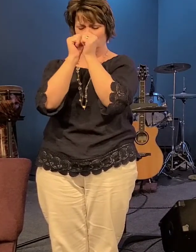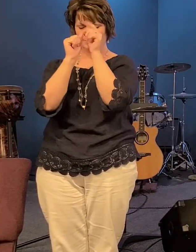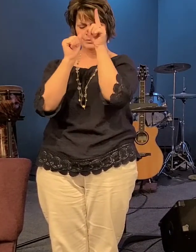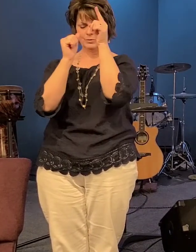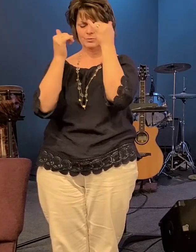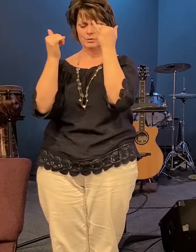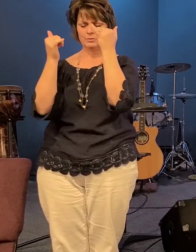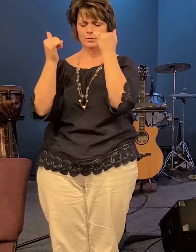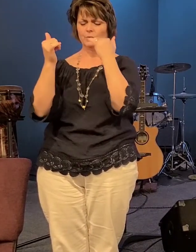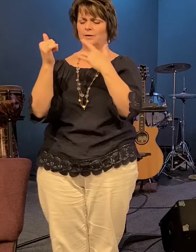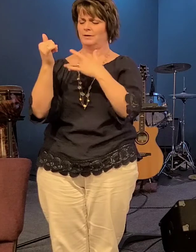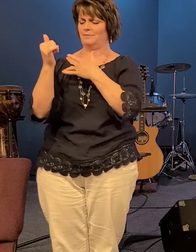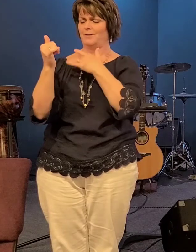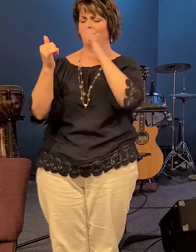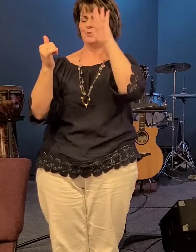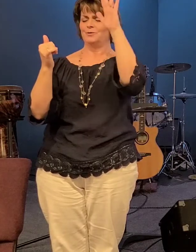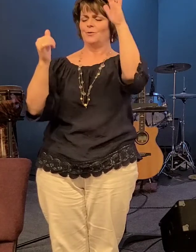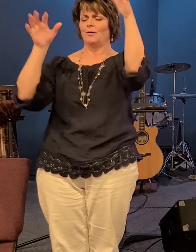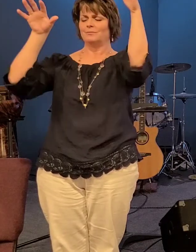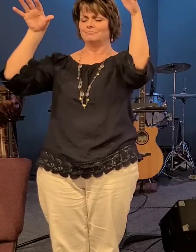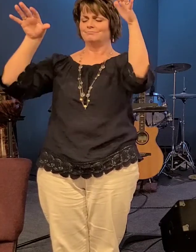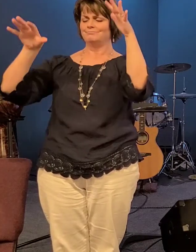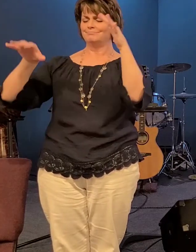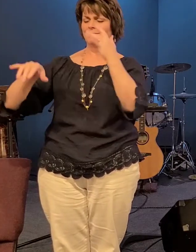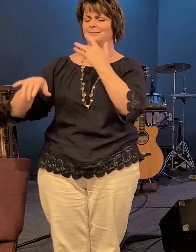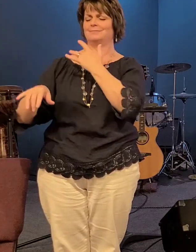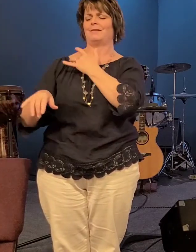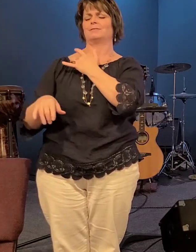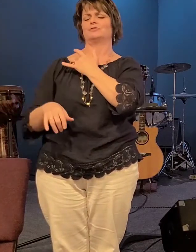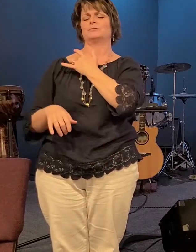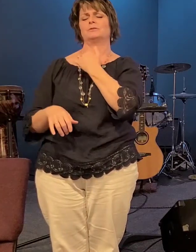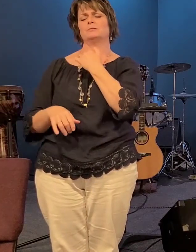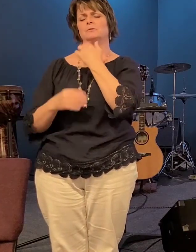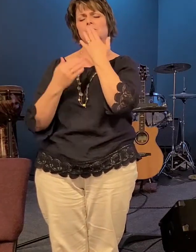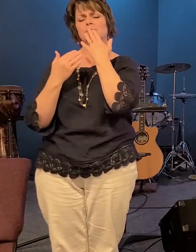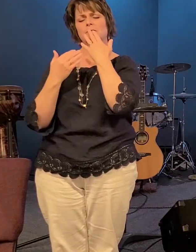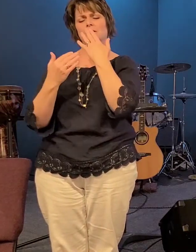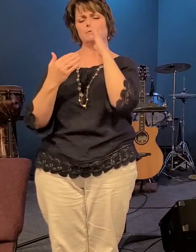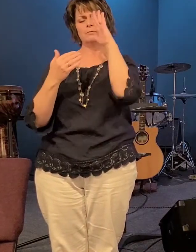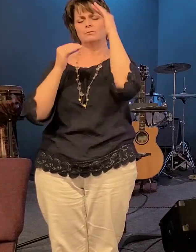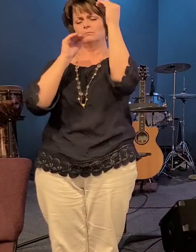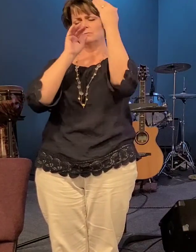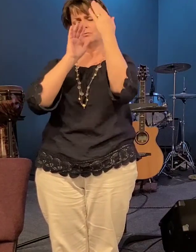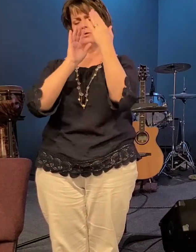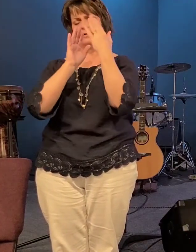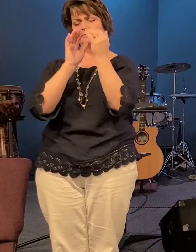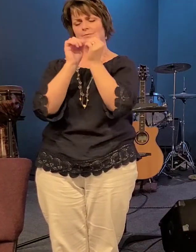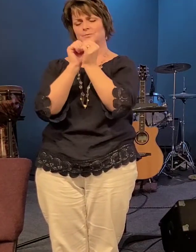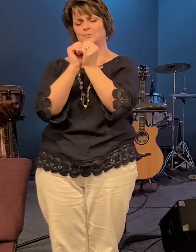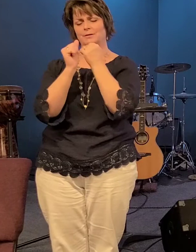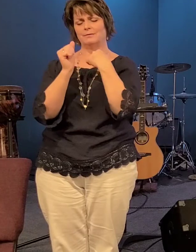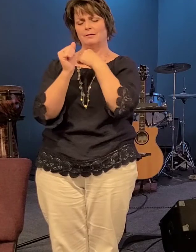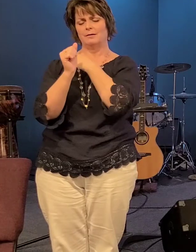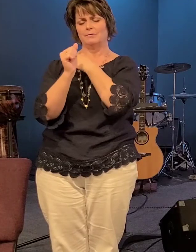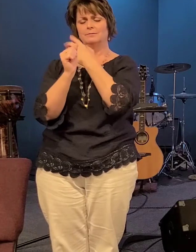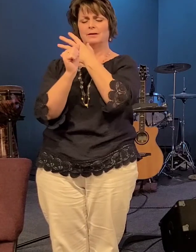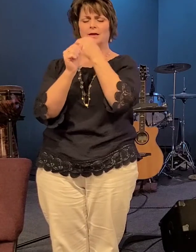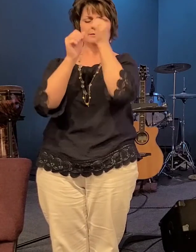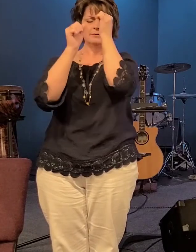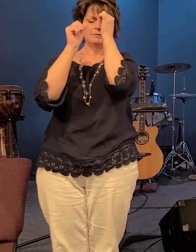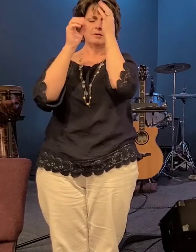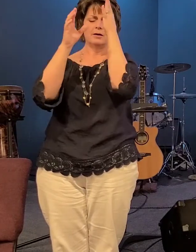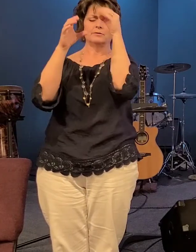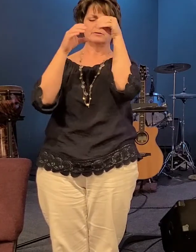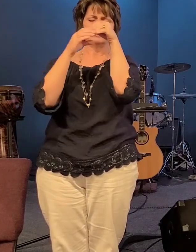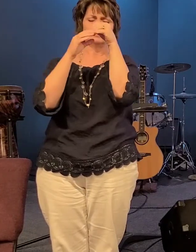we felt your touch and we thank you lord for your presence with us and father in the name of